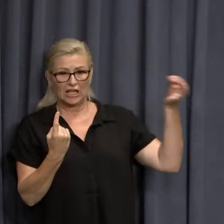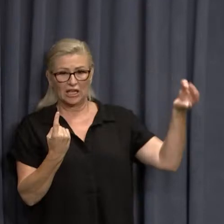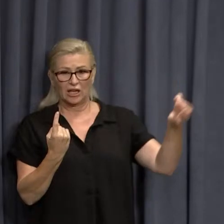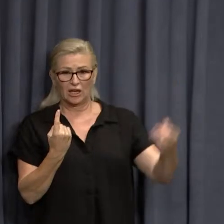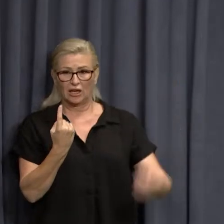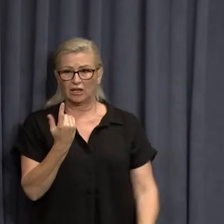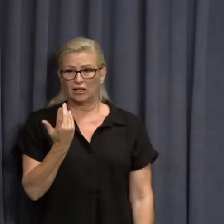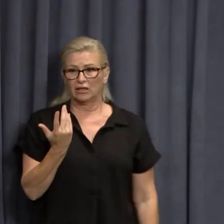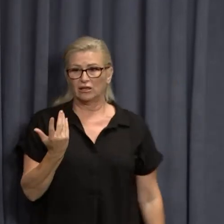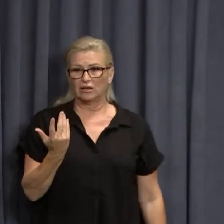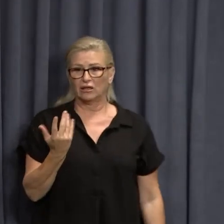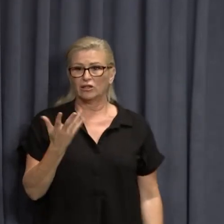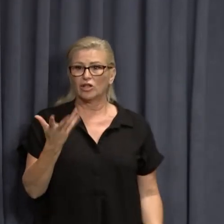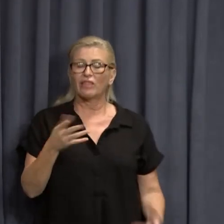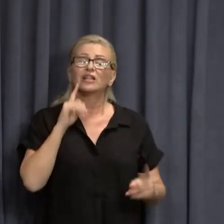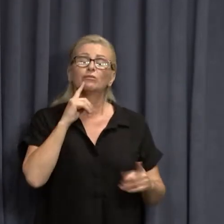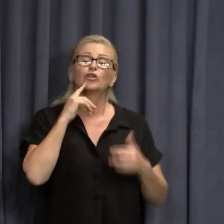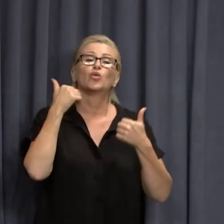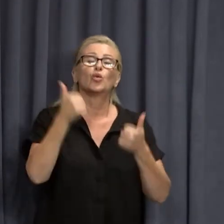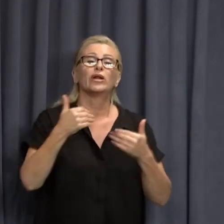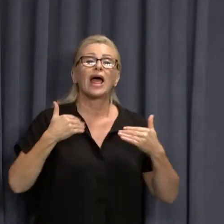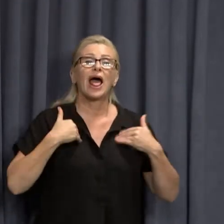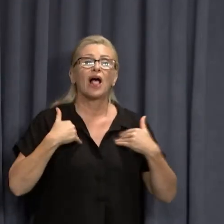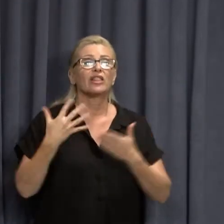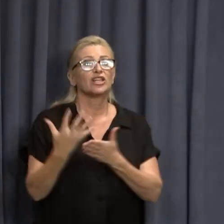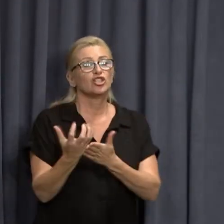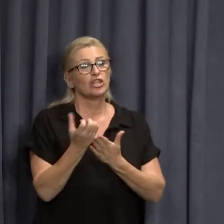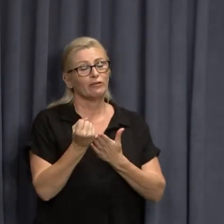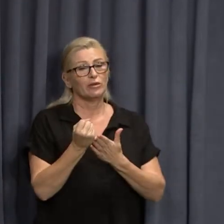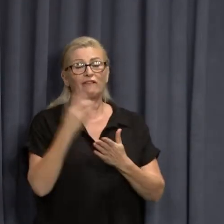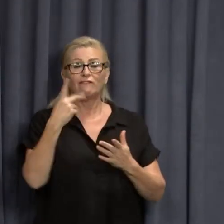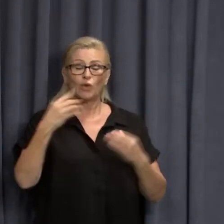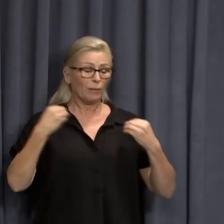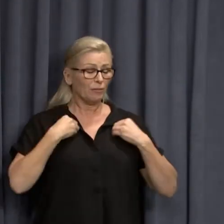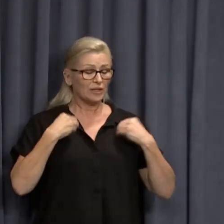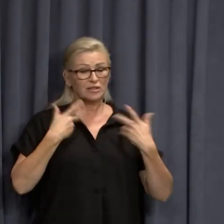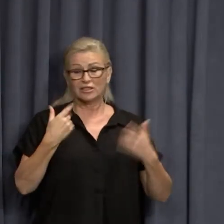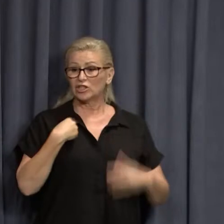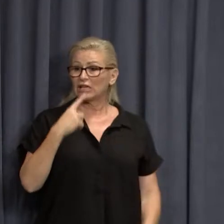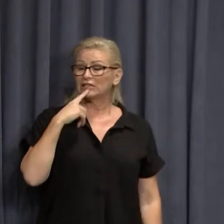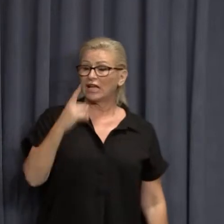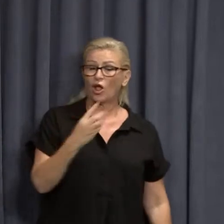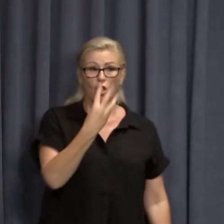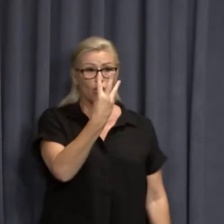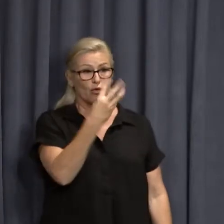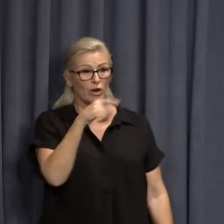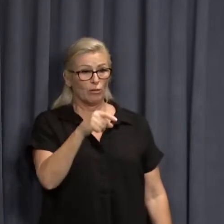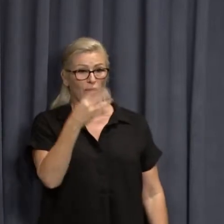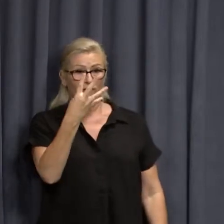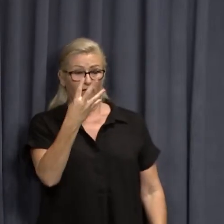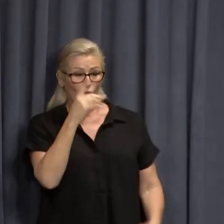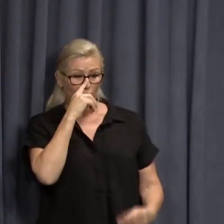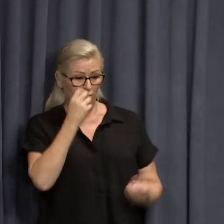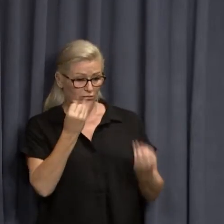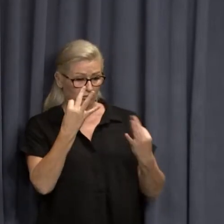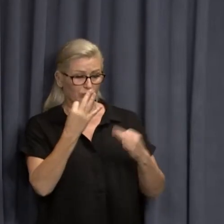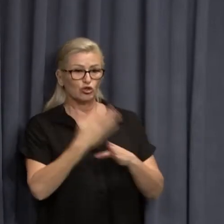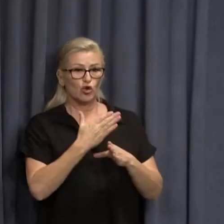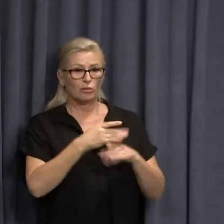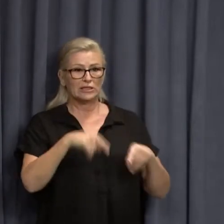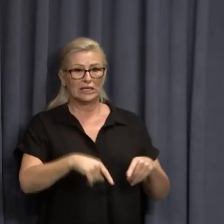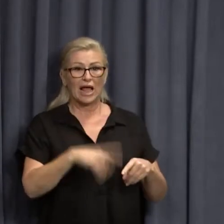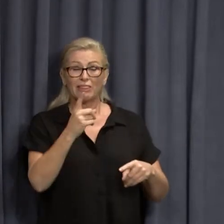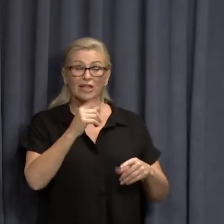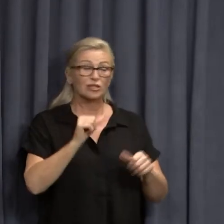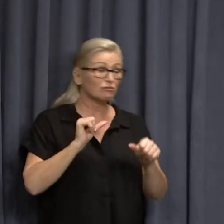that's been a good health outcome. In terms of economic outcomes, as I said to you, 3.4% unemployment, strongest jobs growth,